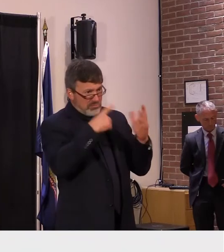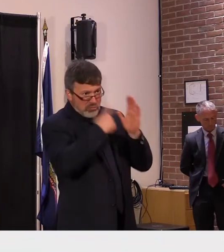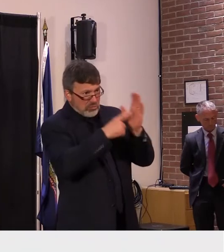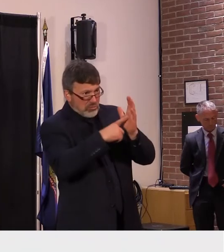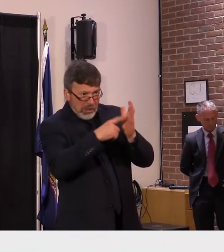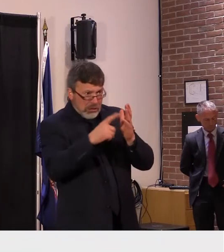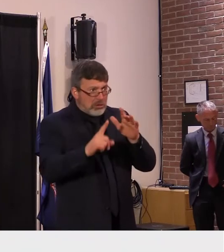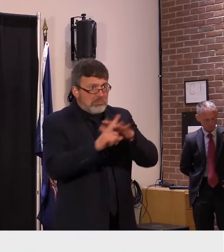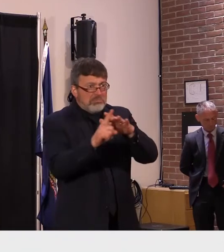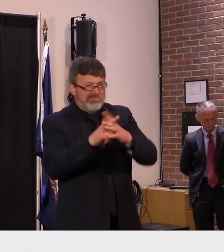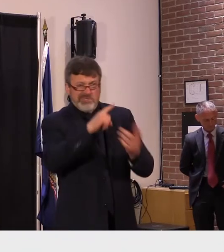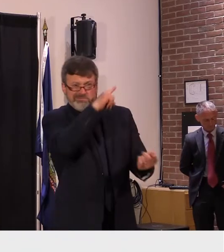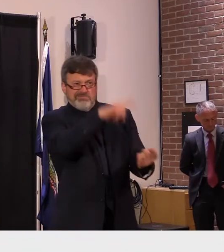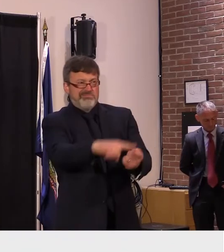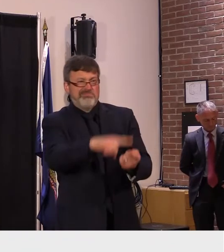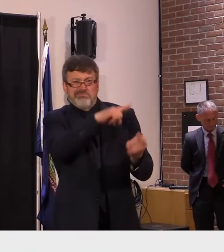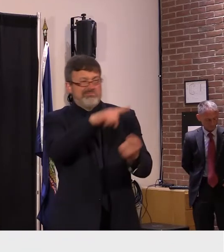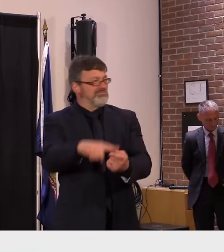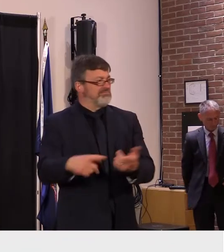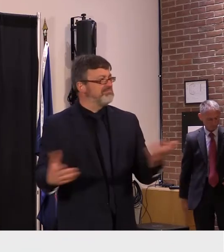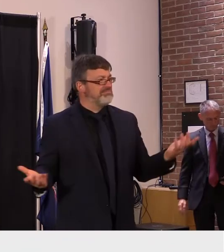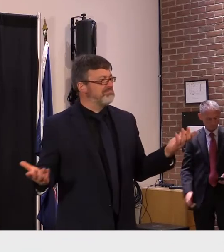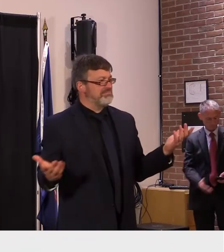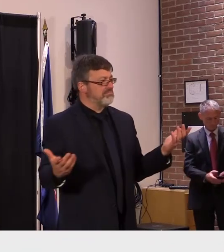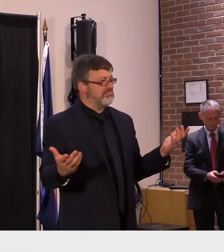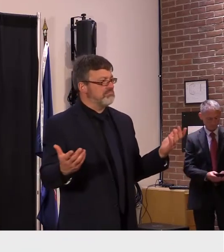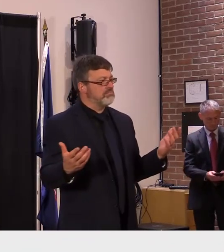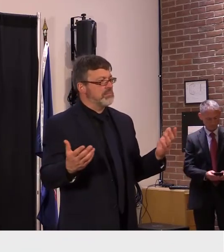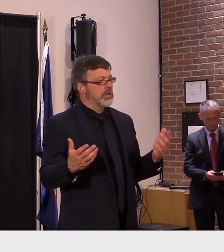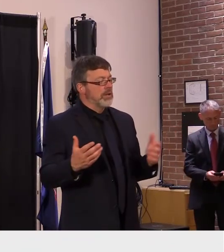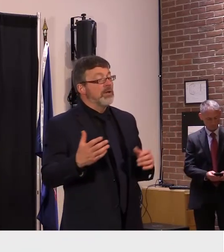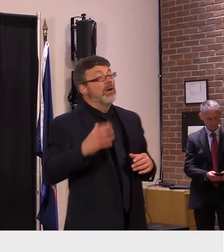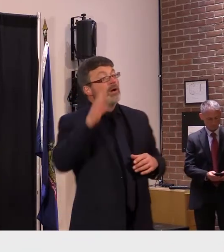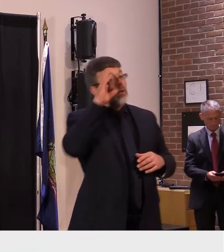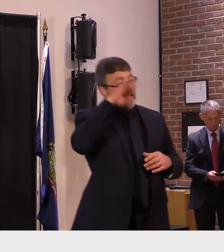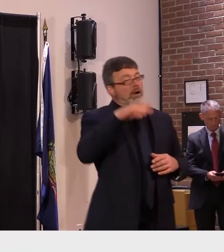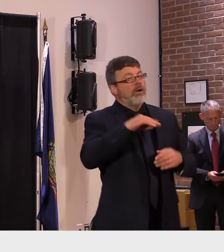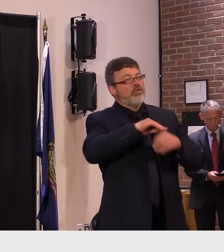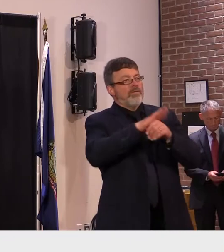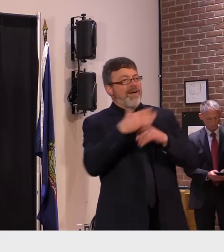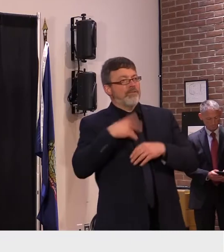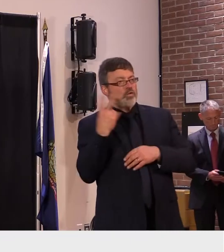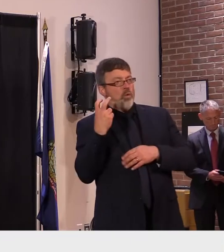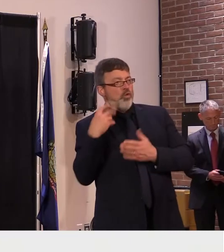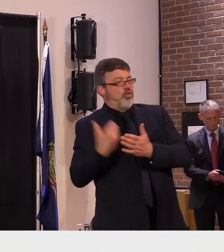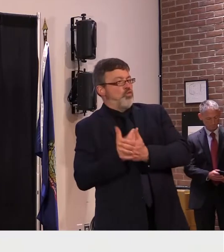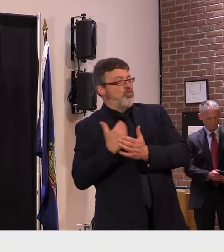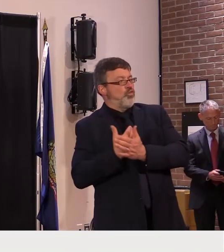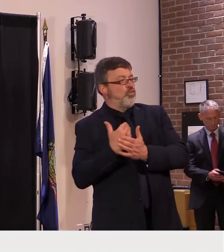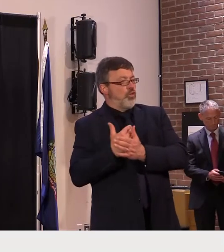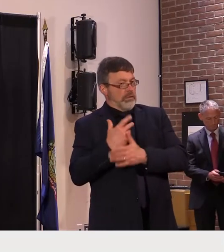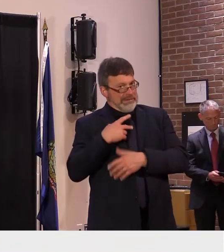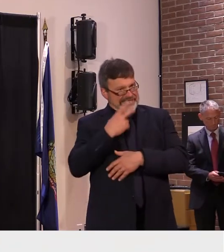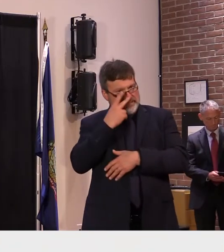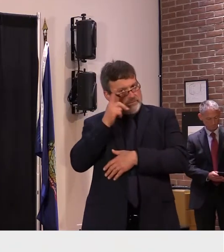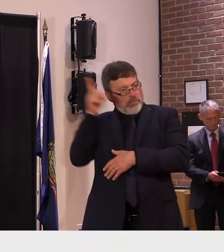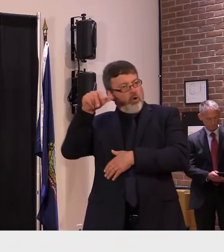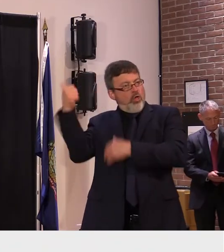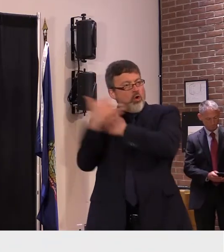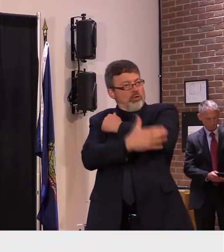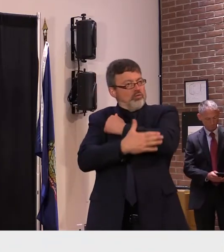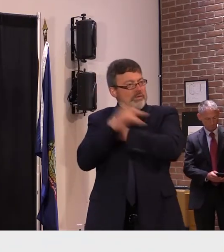passed through there are two other variants uh that are being followed nationwide ba4 and